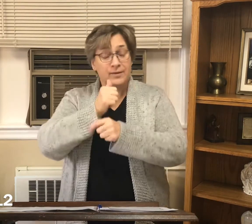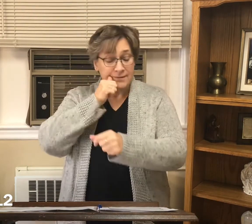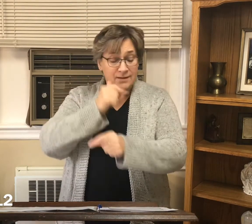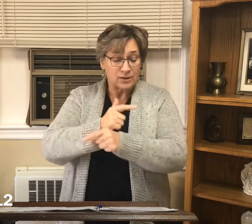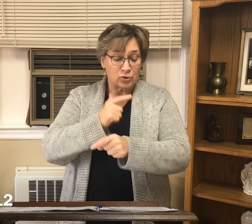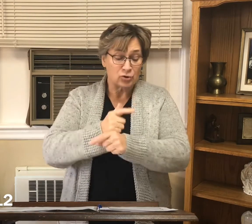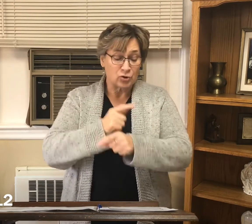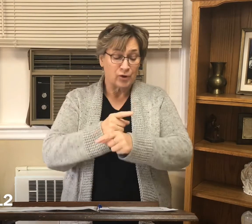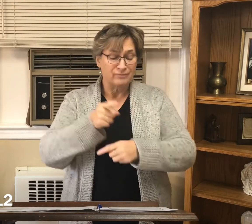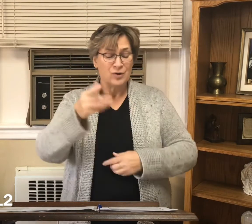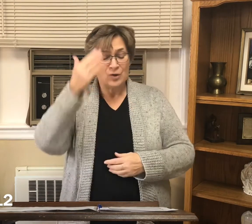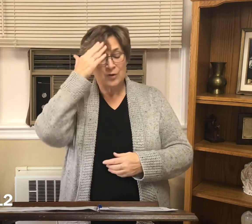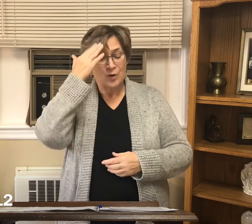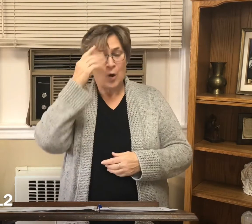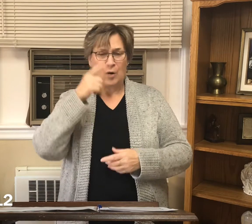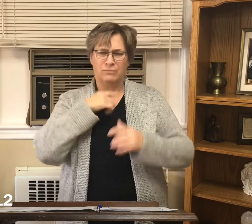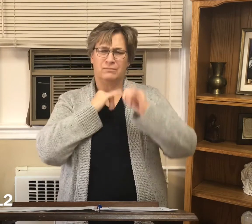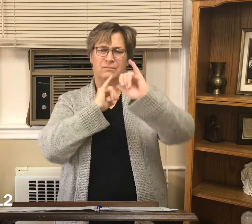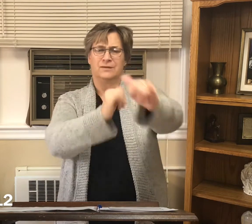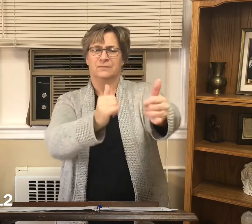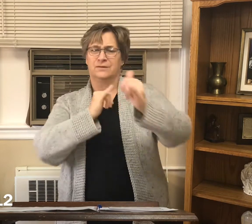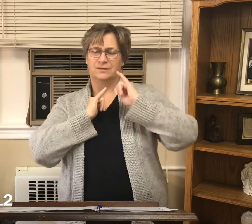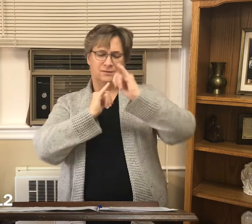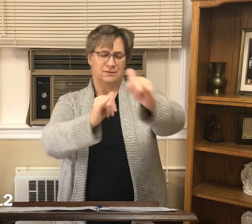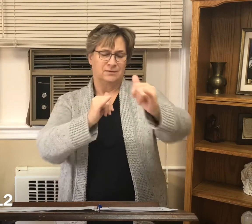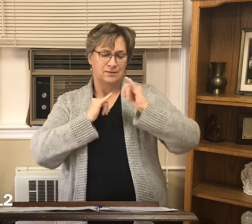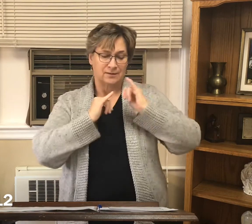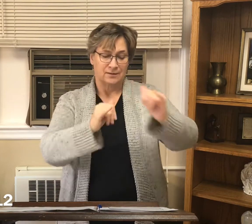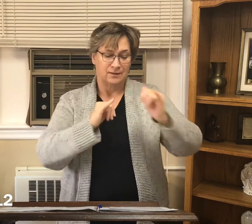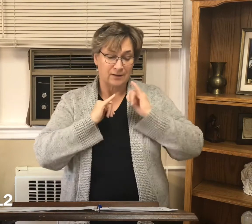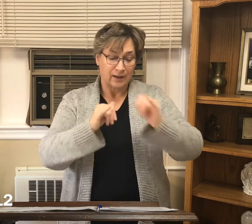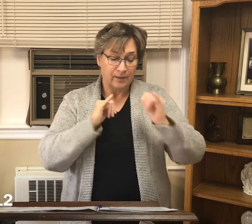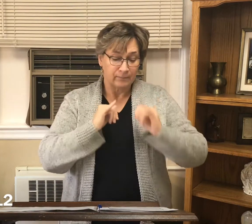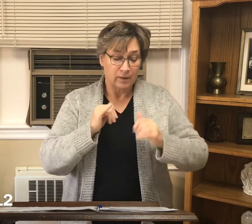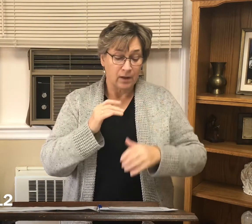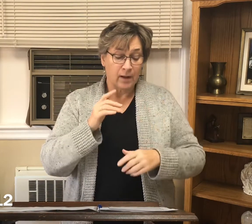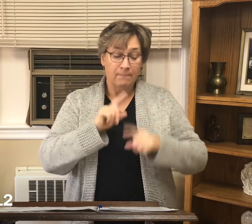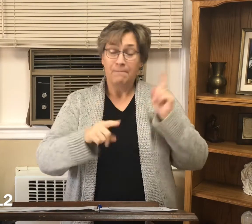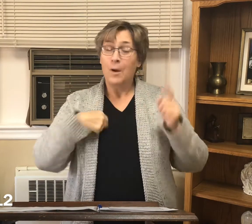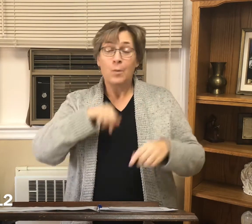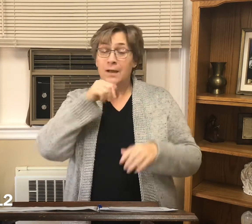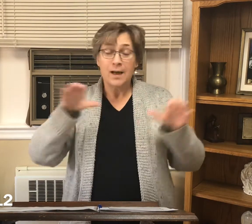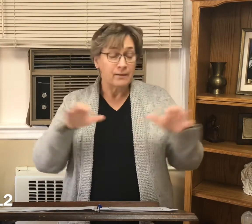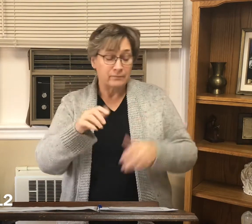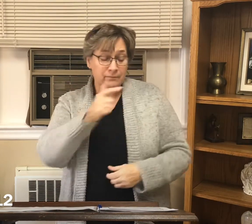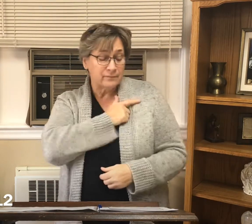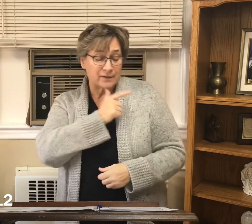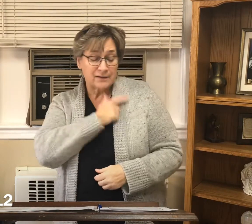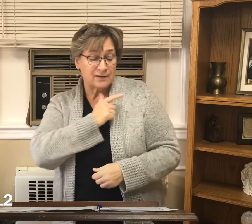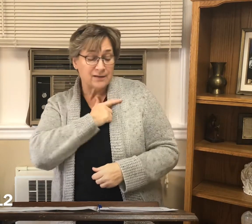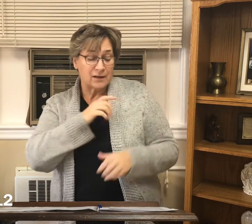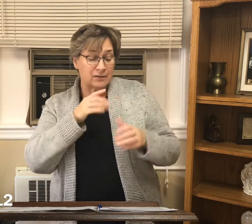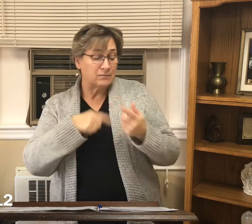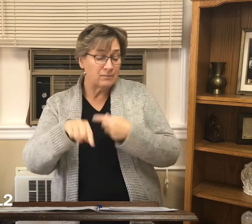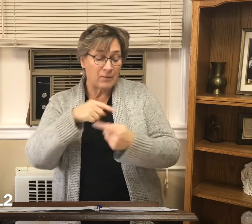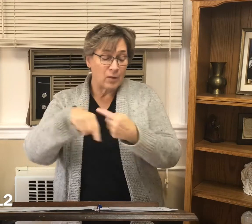brothers and sisters you know how one must imitate us for we did not act in a